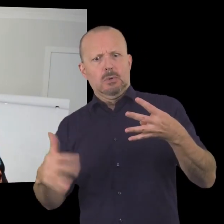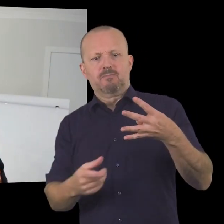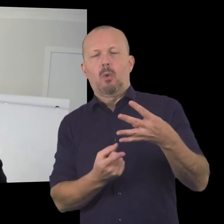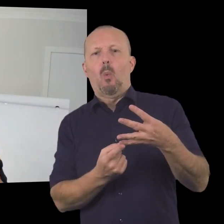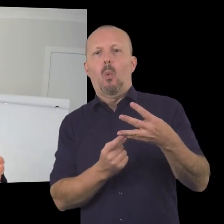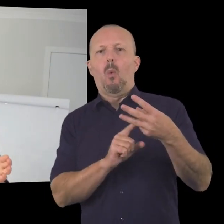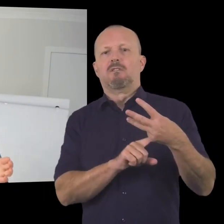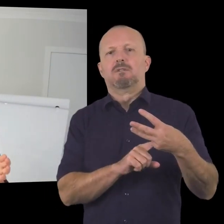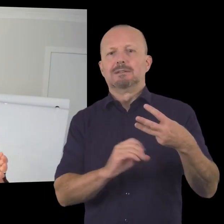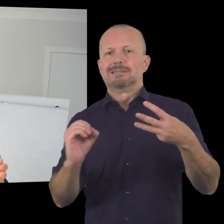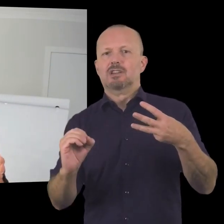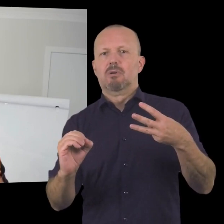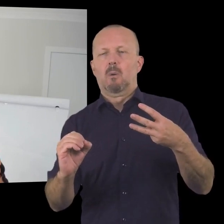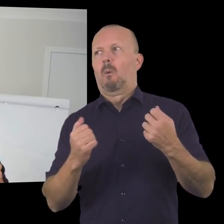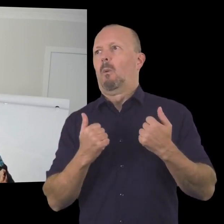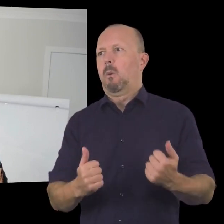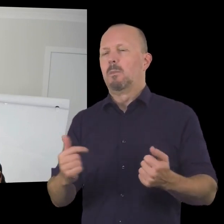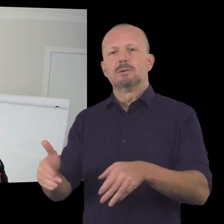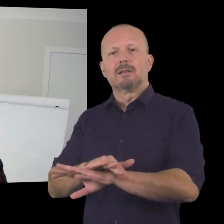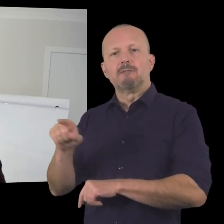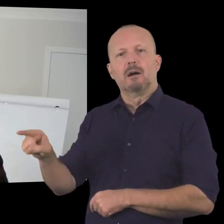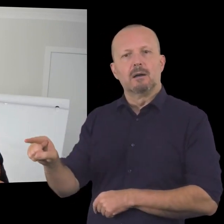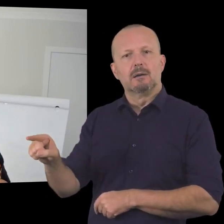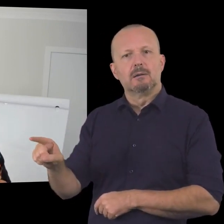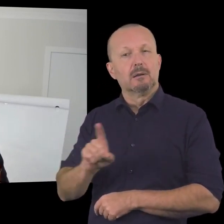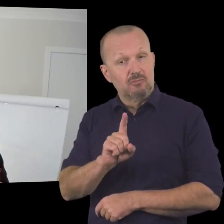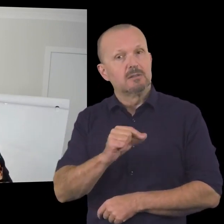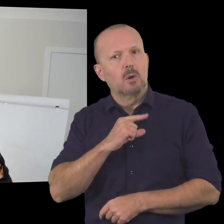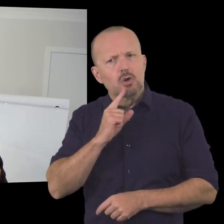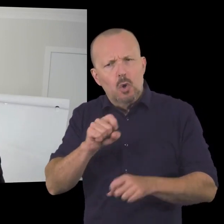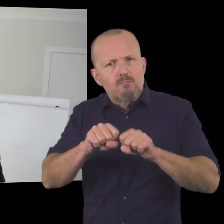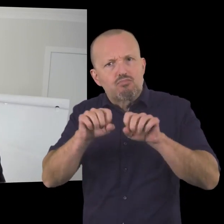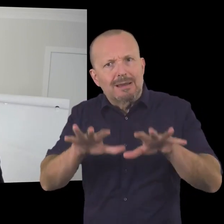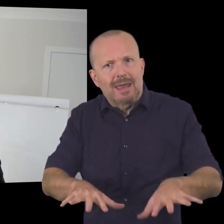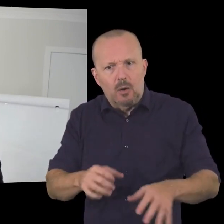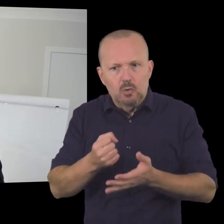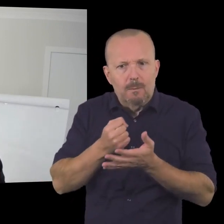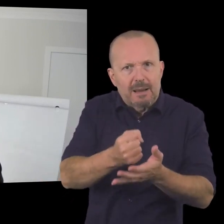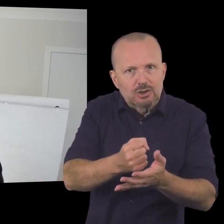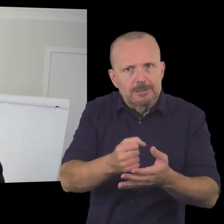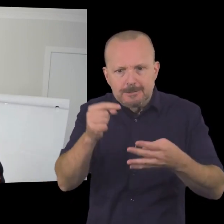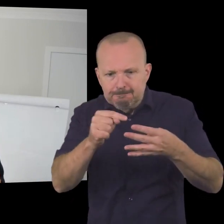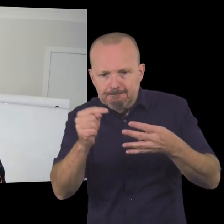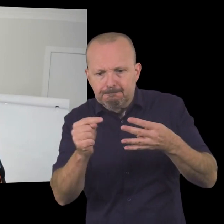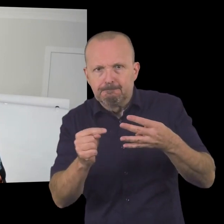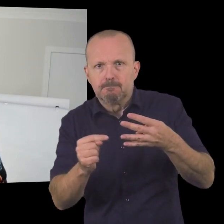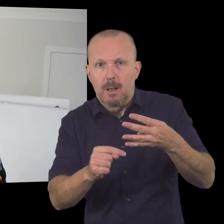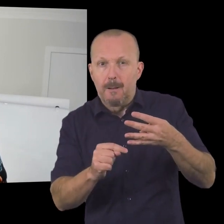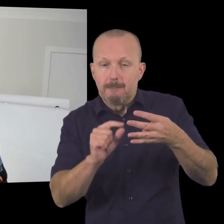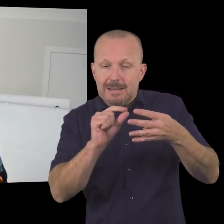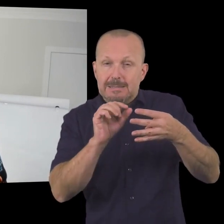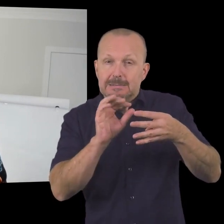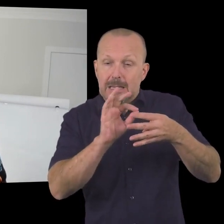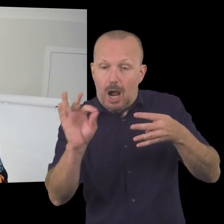were then able to take that line out of our budget completely so the more specific you can be in terms of how you spend